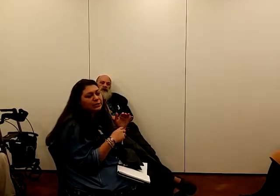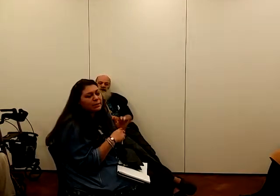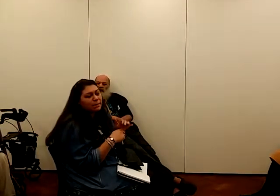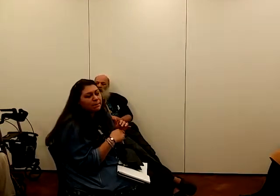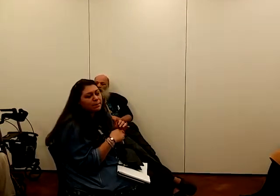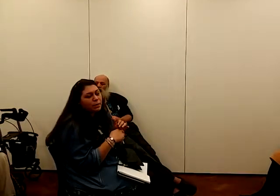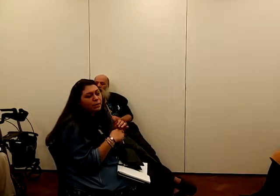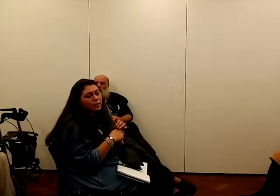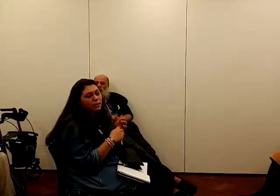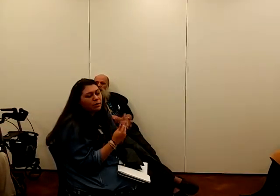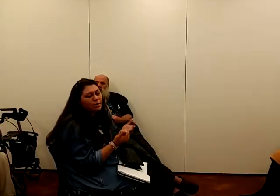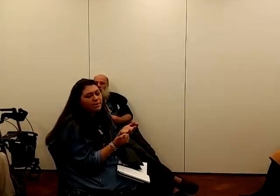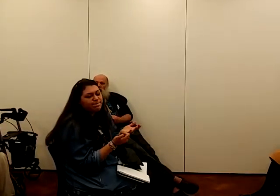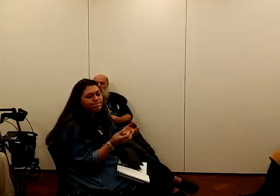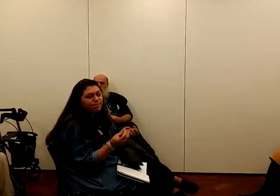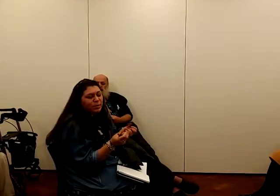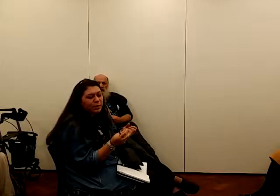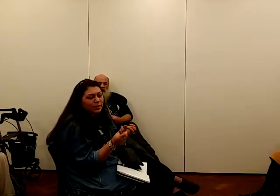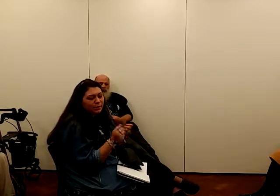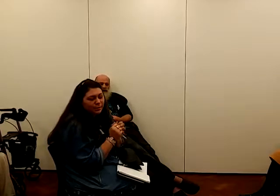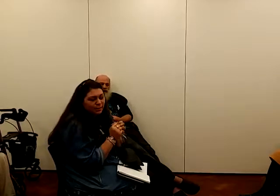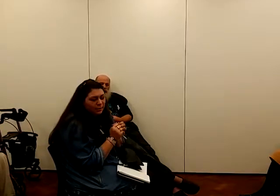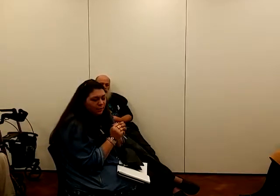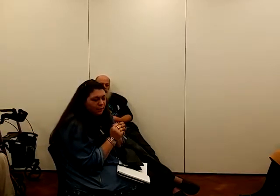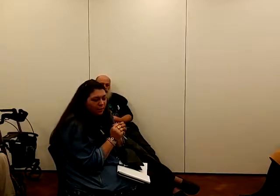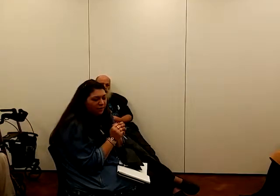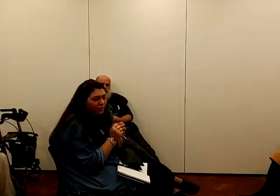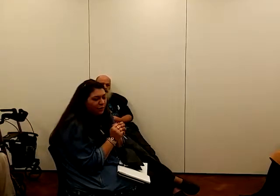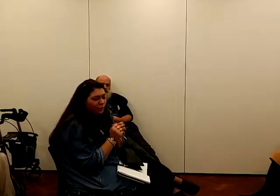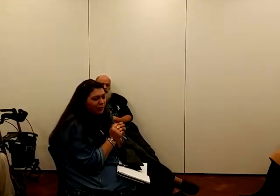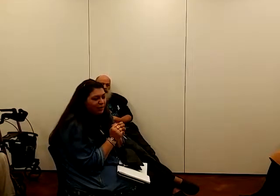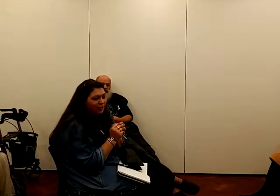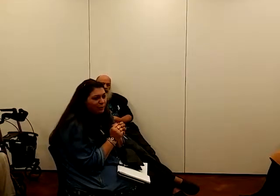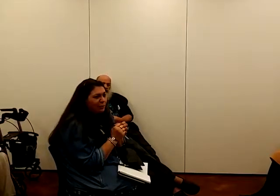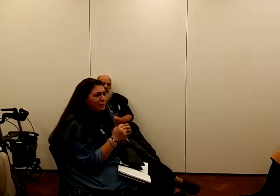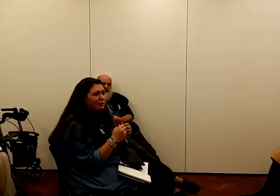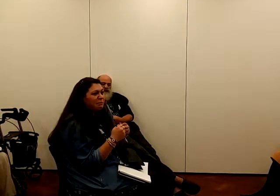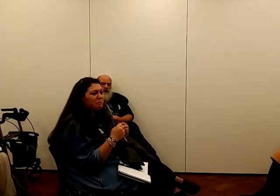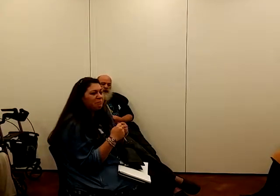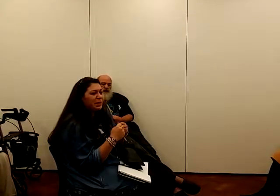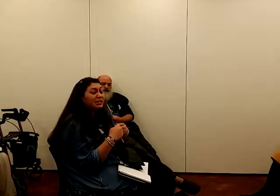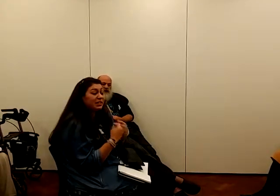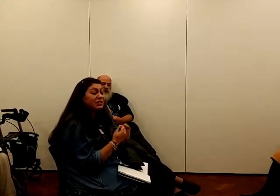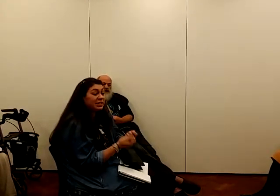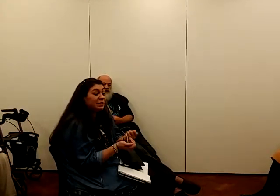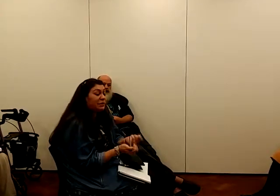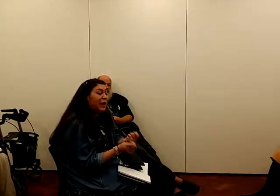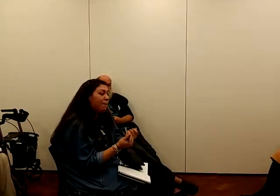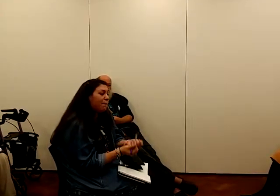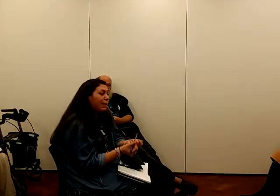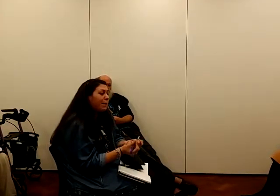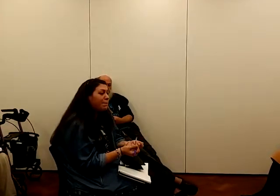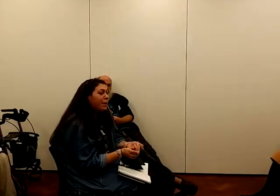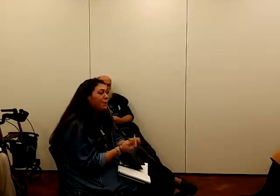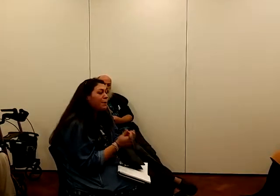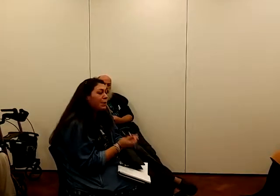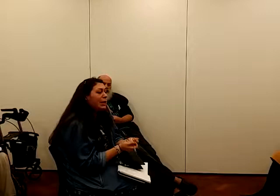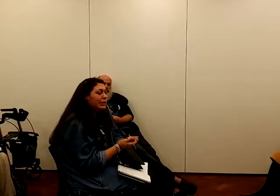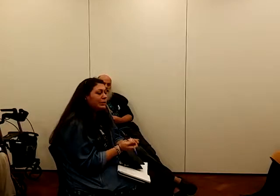see kind of, oh, I've forgotten the word now, but basically see if your MP might be willing